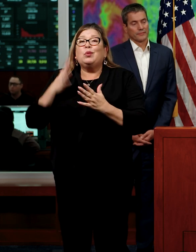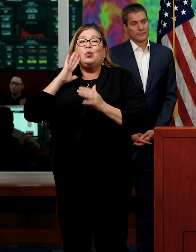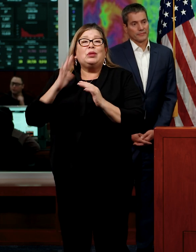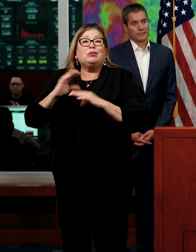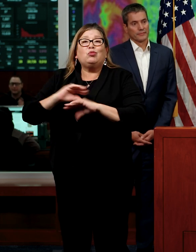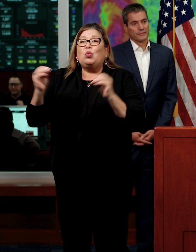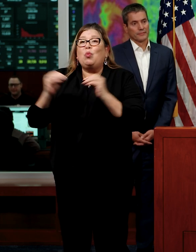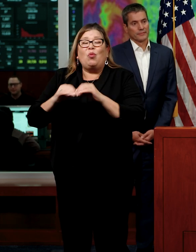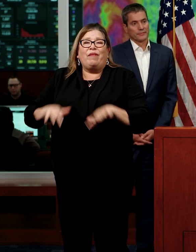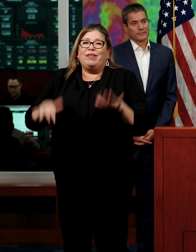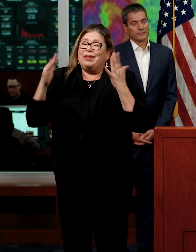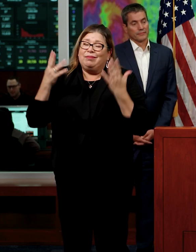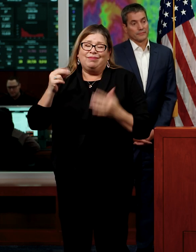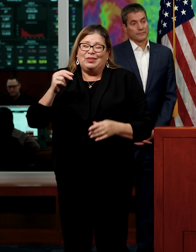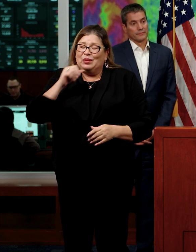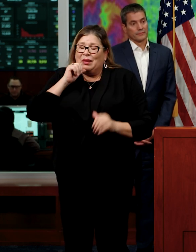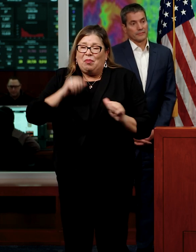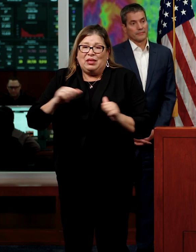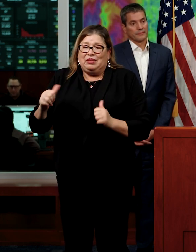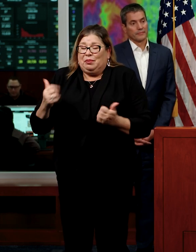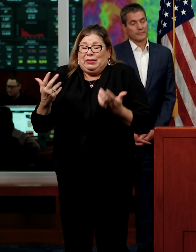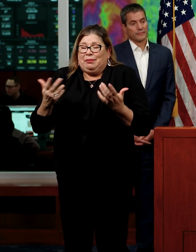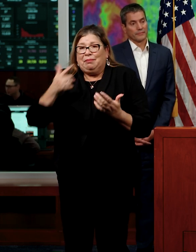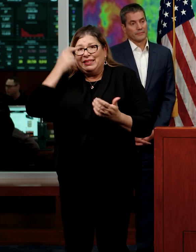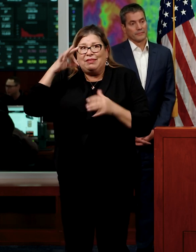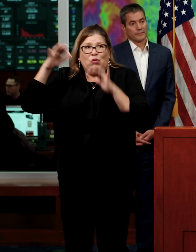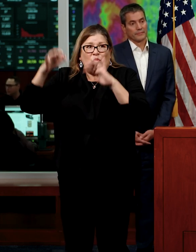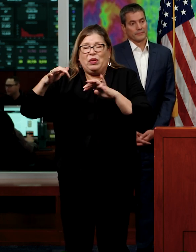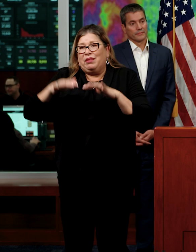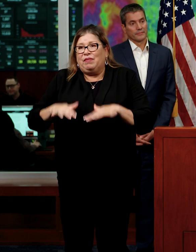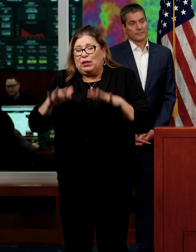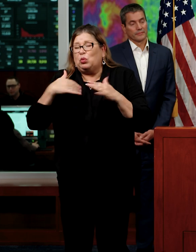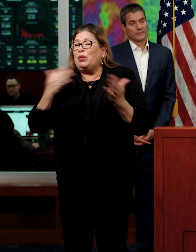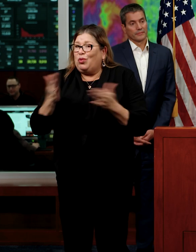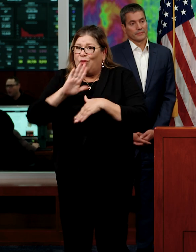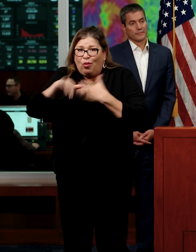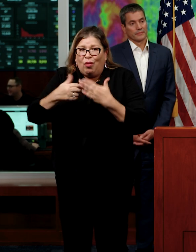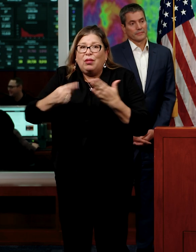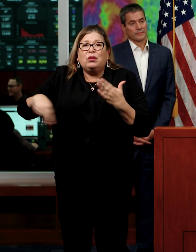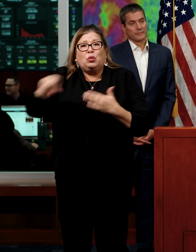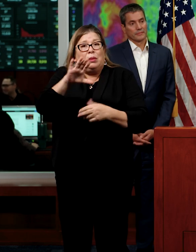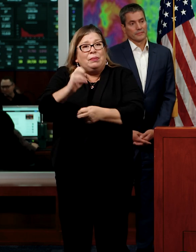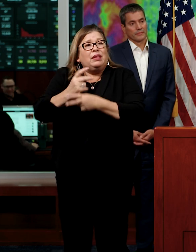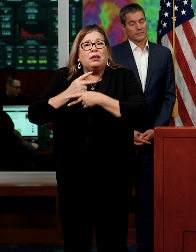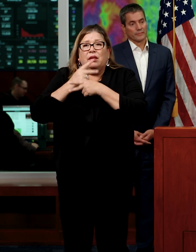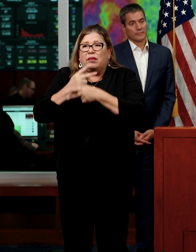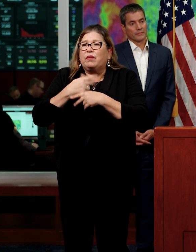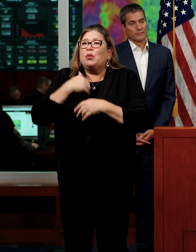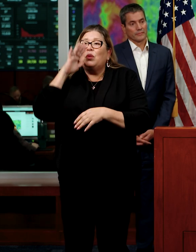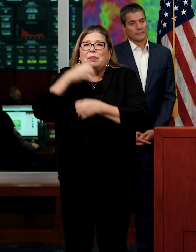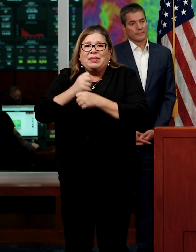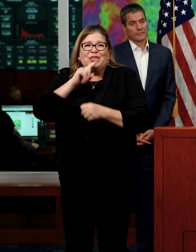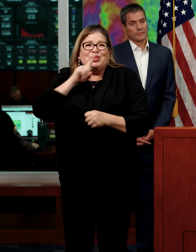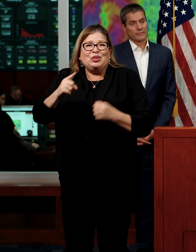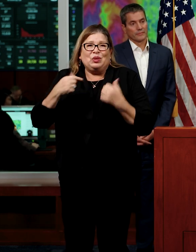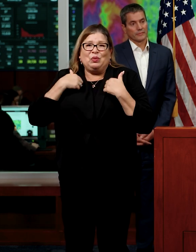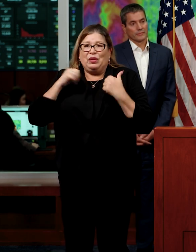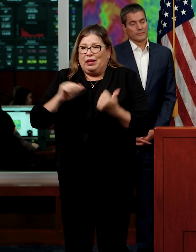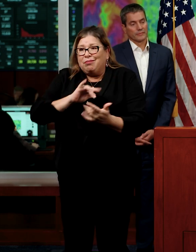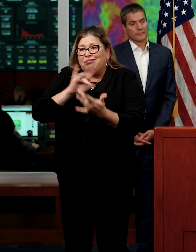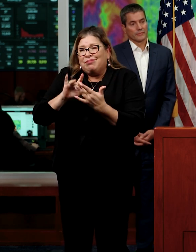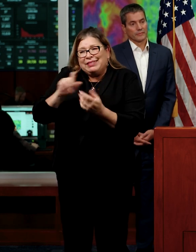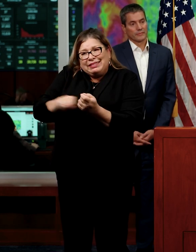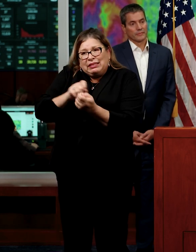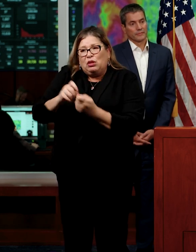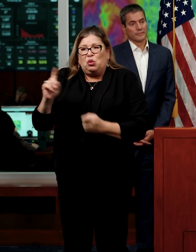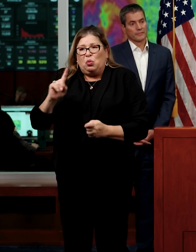on 99, just given where we are. So we just urge everyone to take caution, and I'll make sure that we can get back with you on